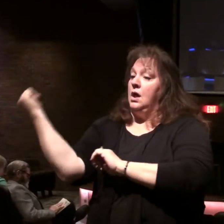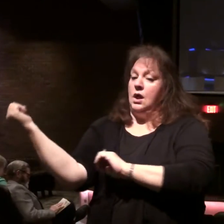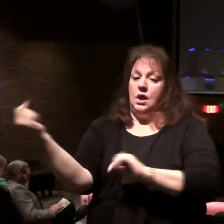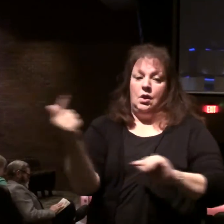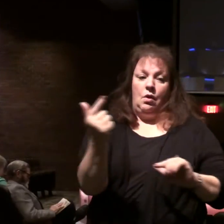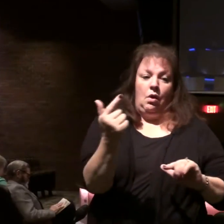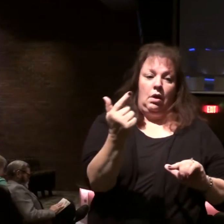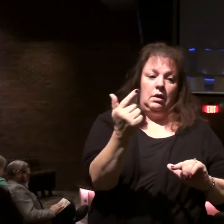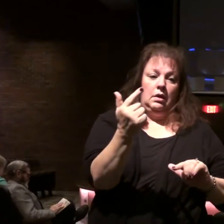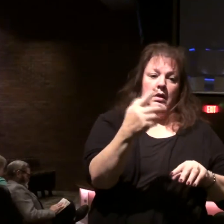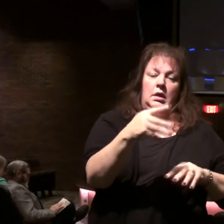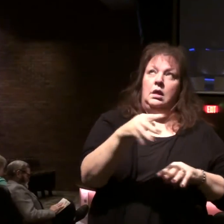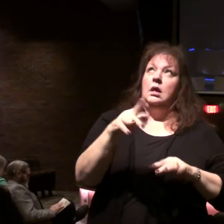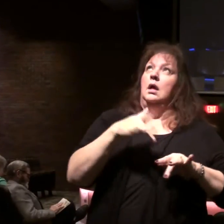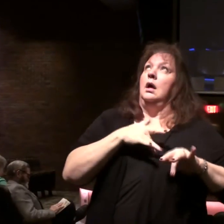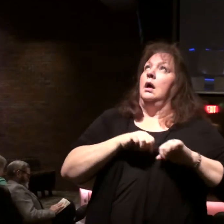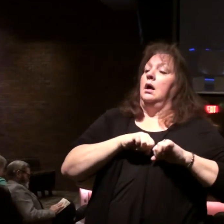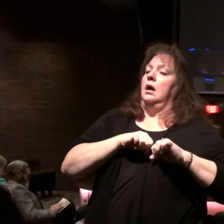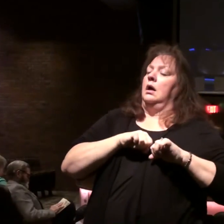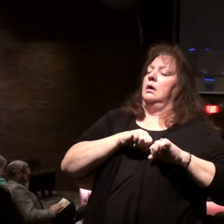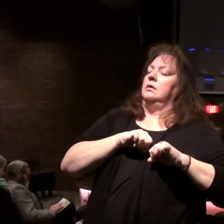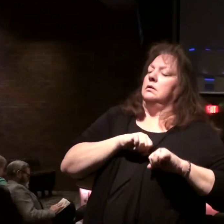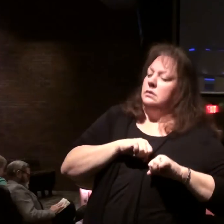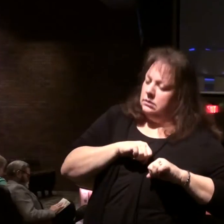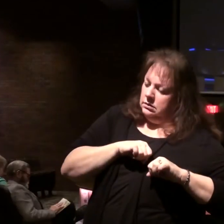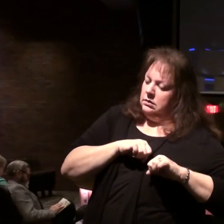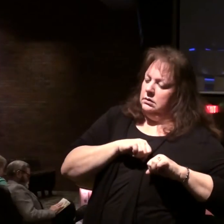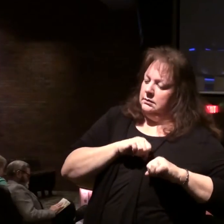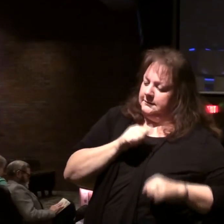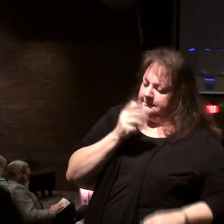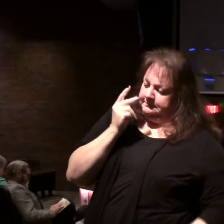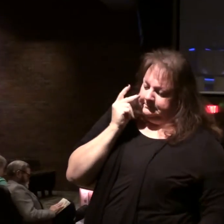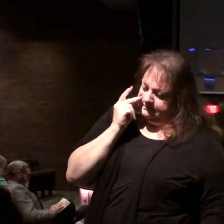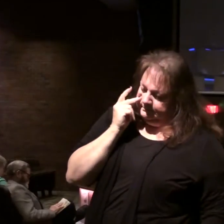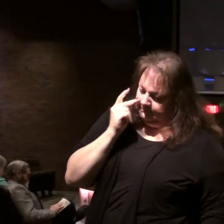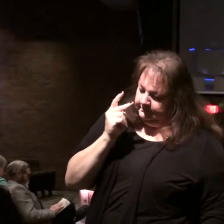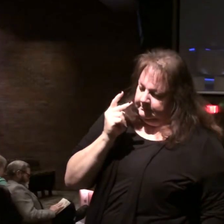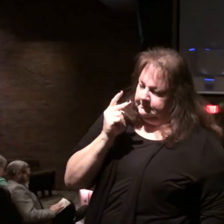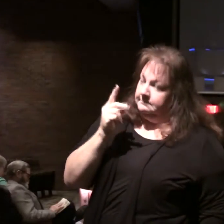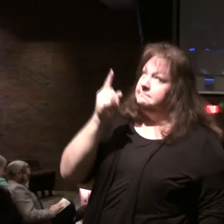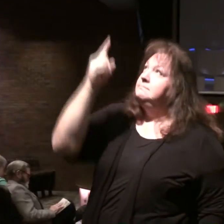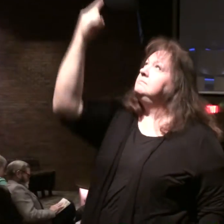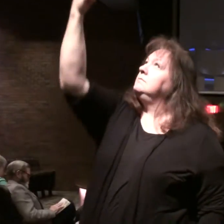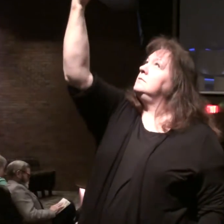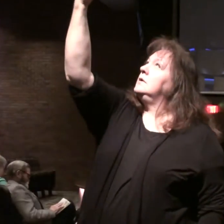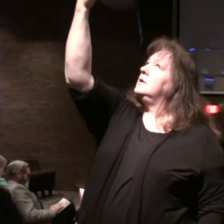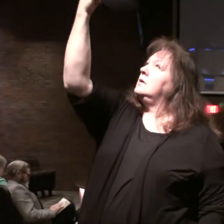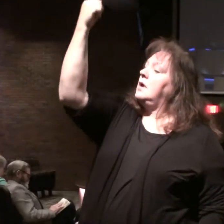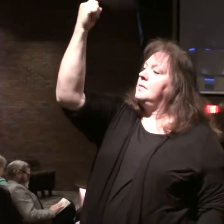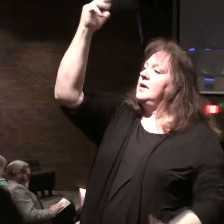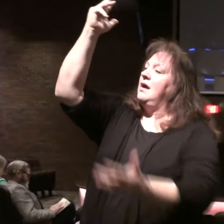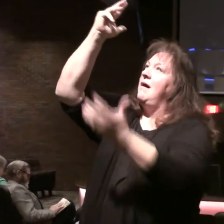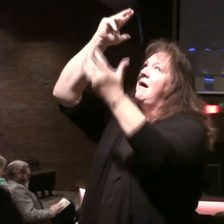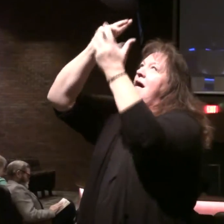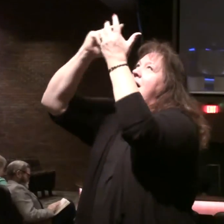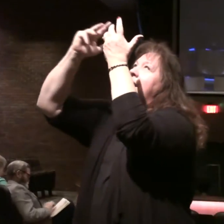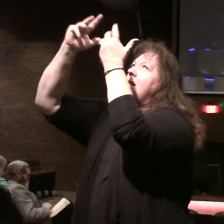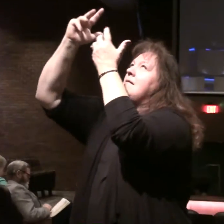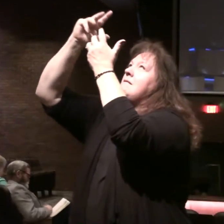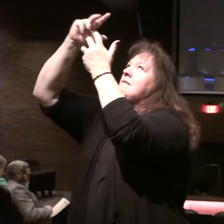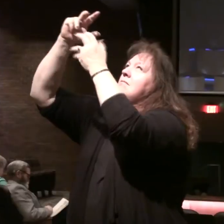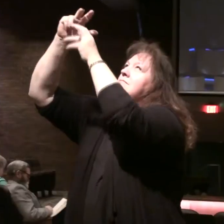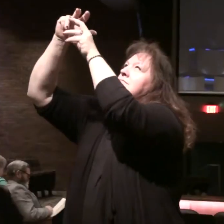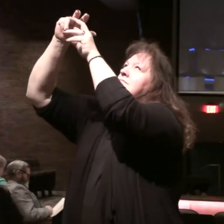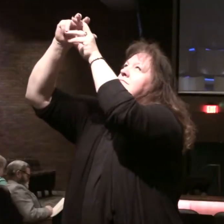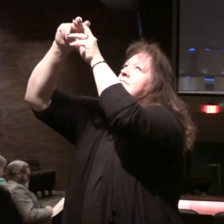the tribes of the earth will mourn and they will see the son of man coming on the clouds of the sky